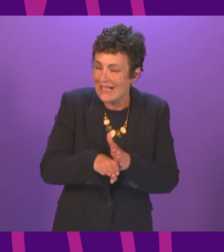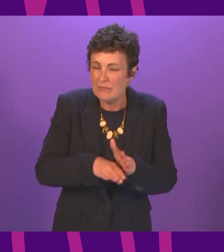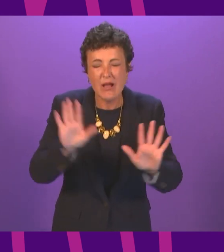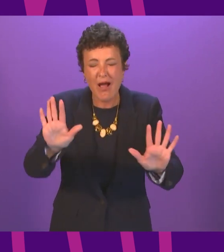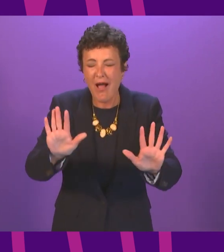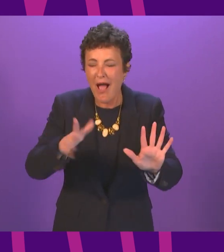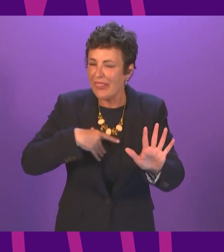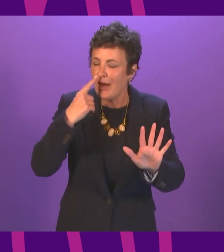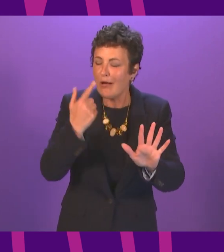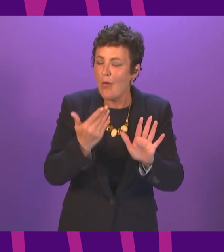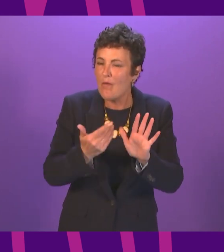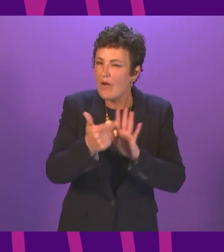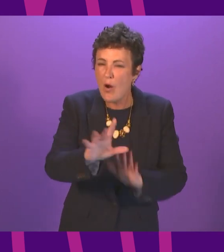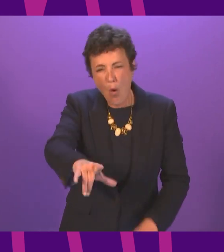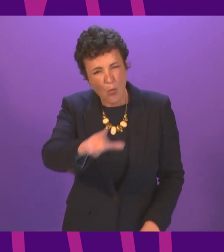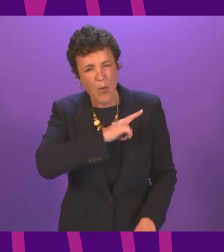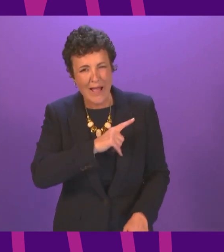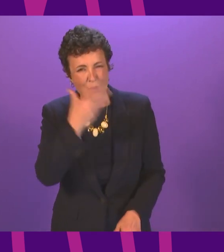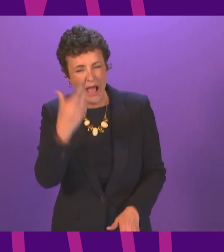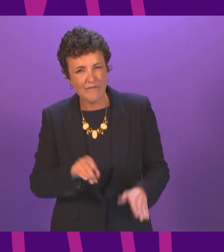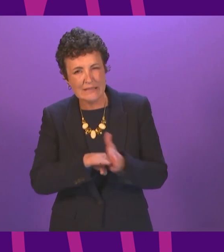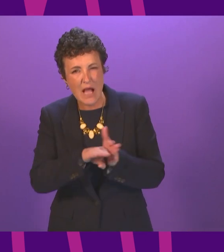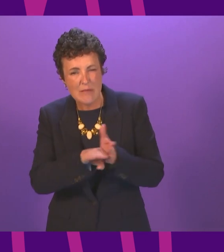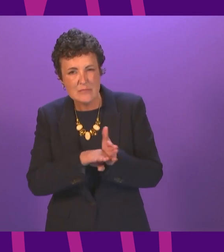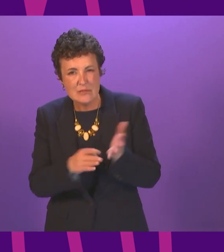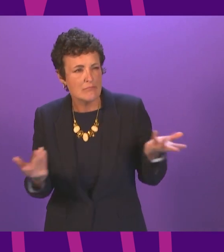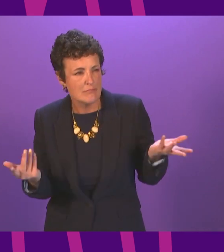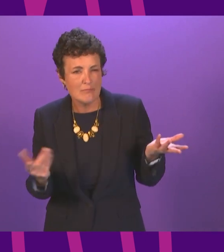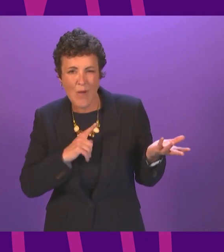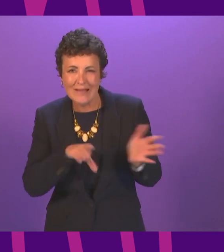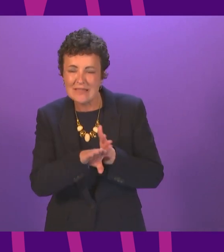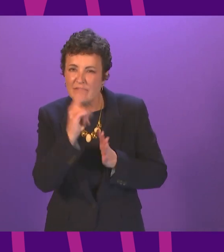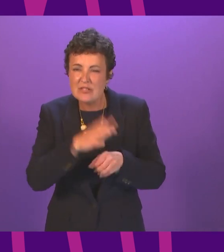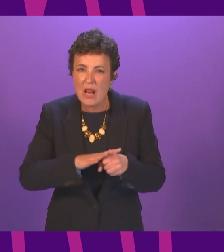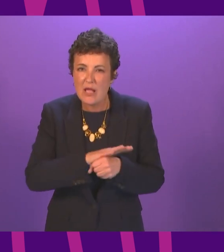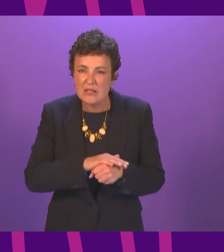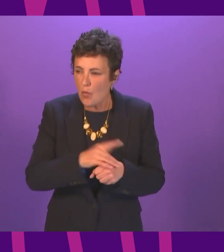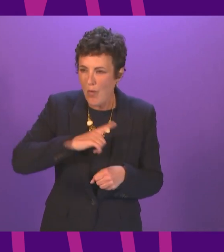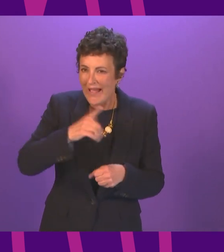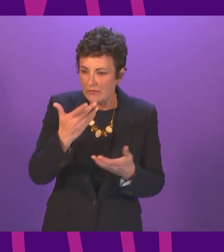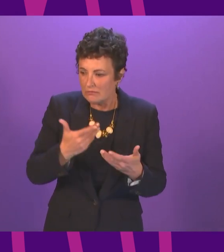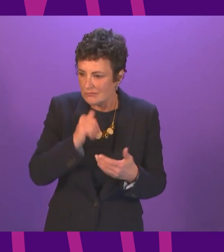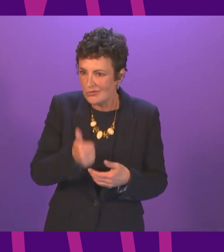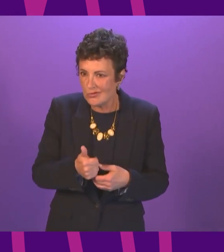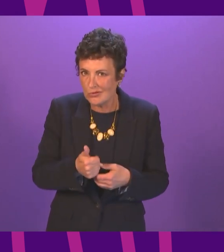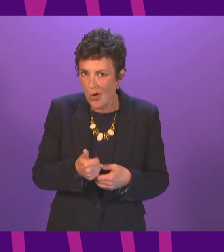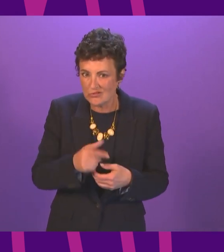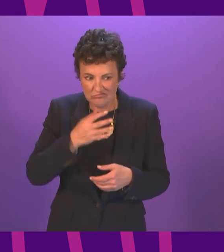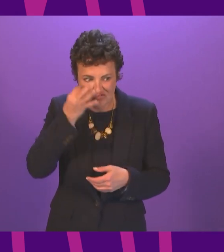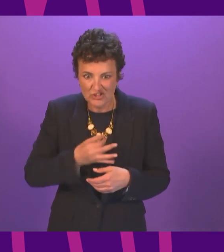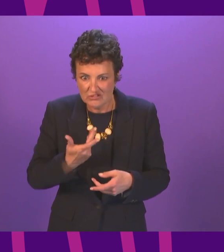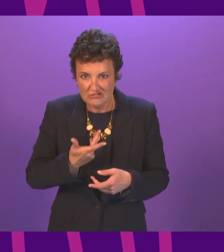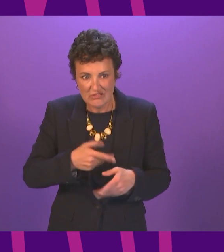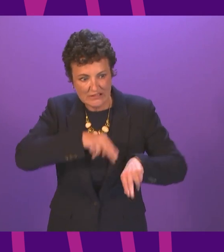question why we have exams full stop why can we not have continuous assessment we need to think big in terms of education and closing the